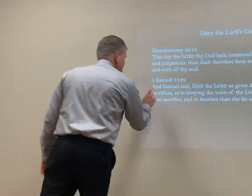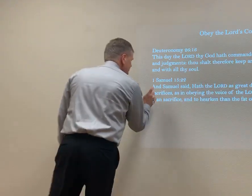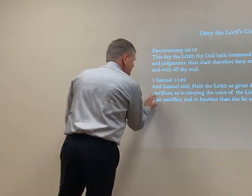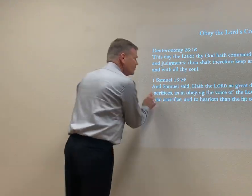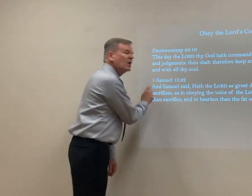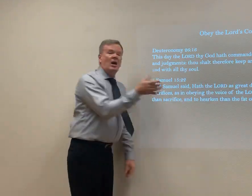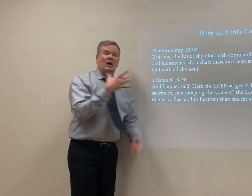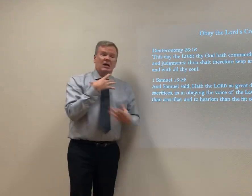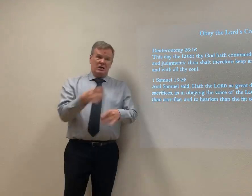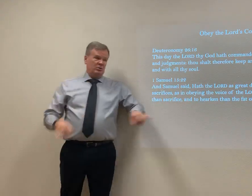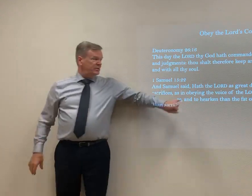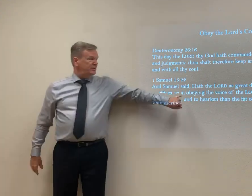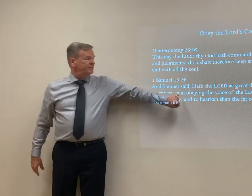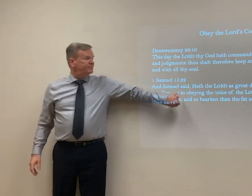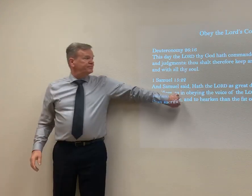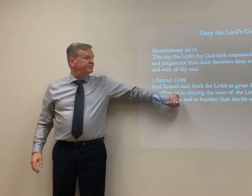1 Samuel 15, 22. This is interesting.